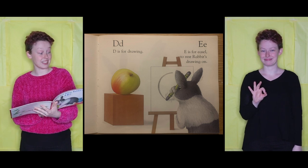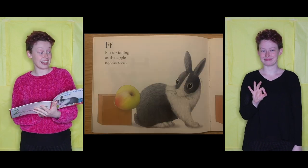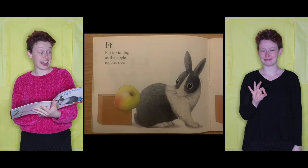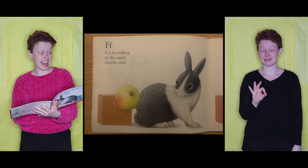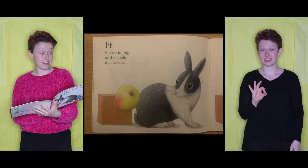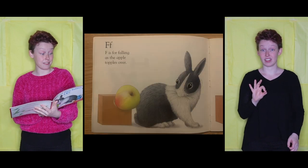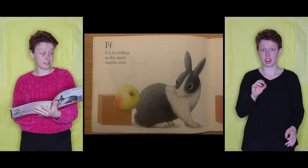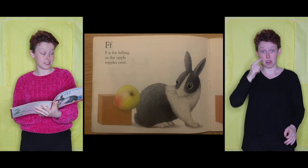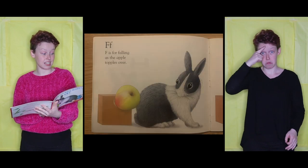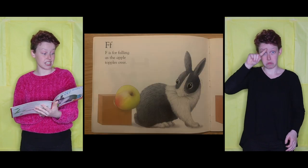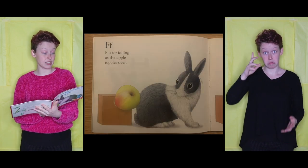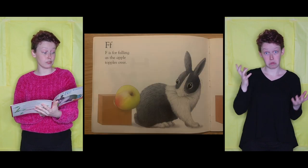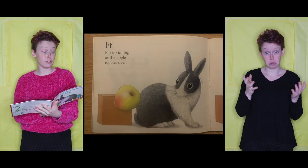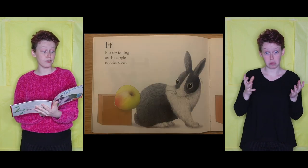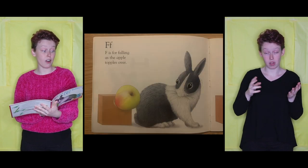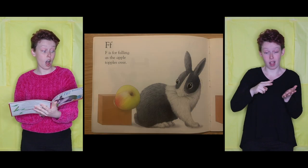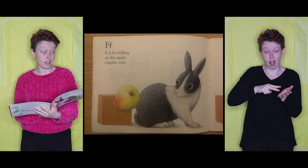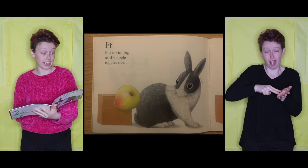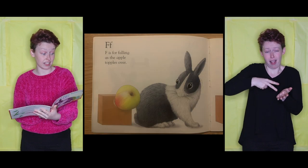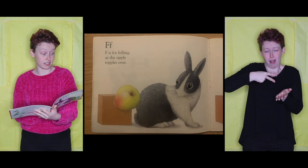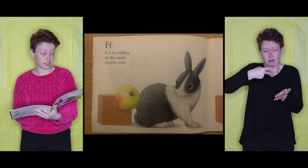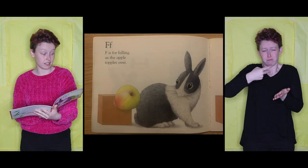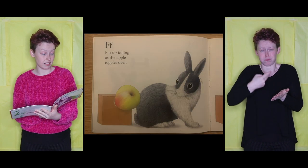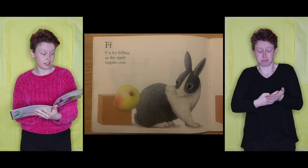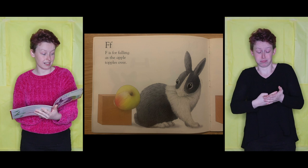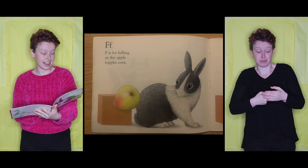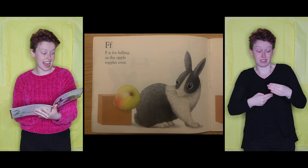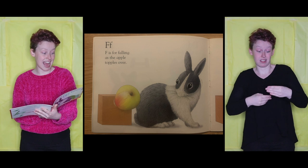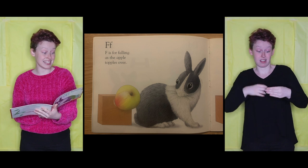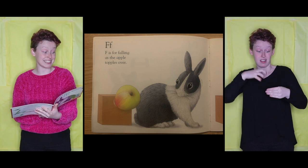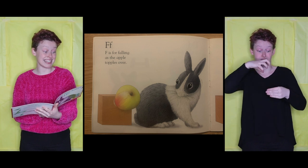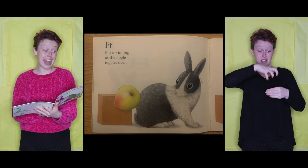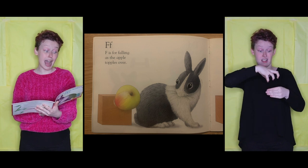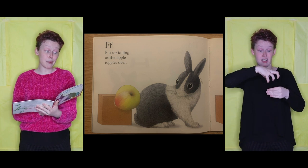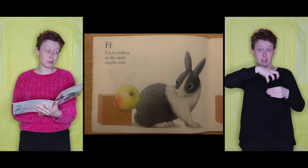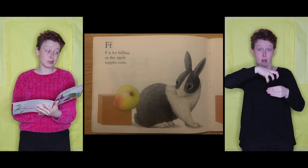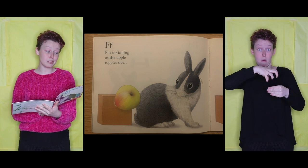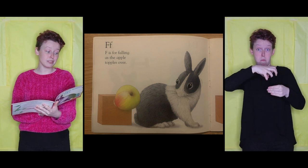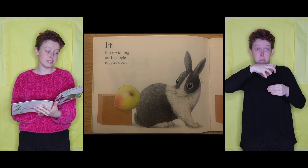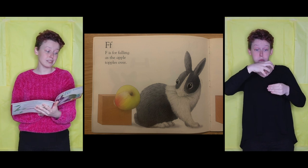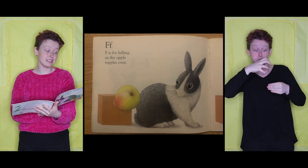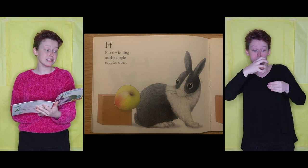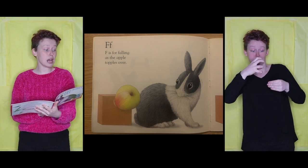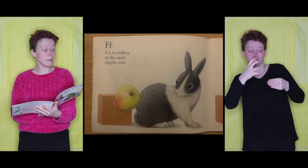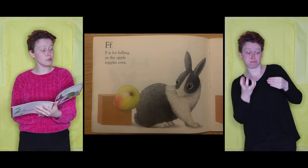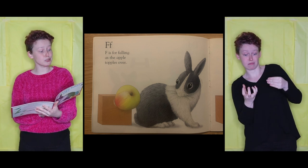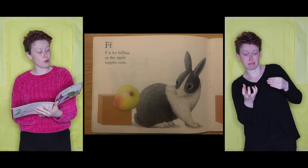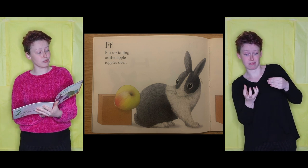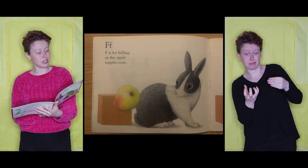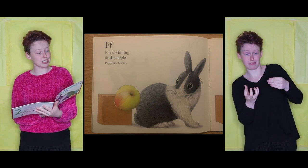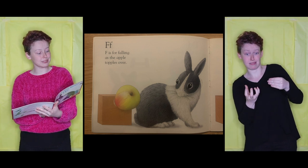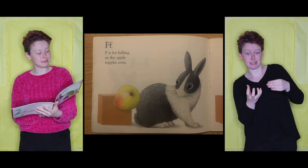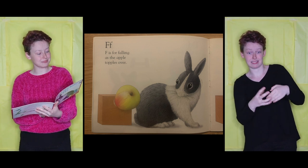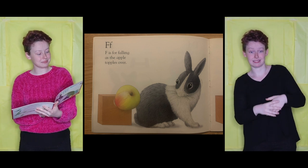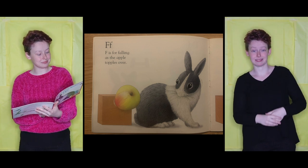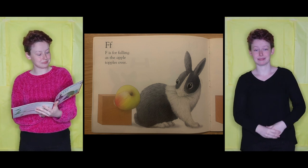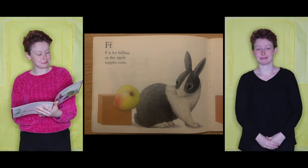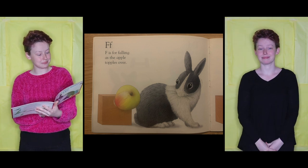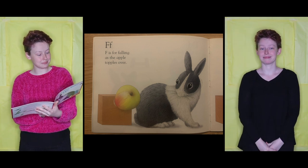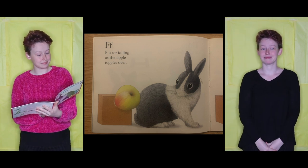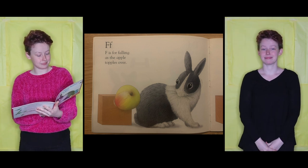F is for Falling, as the apple topples over.